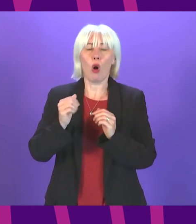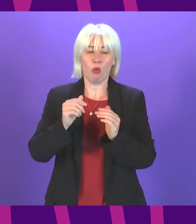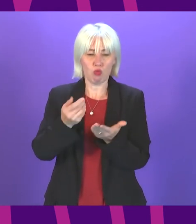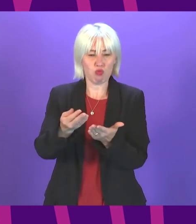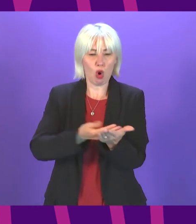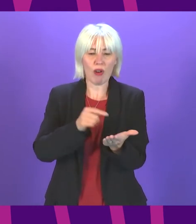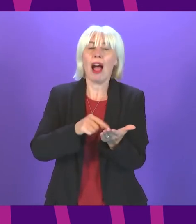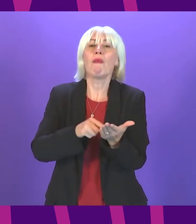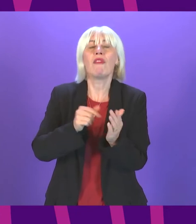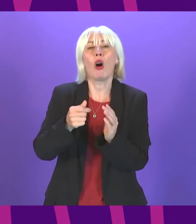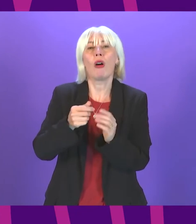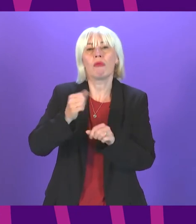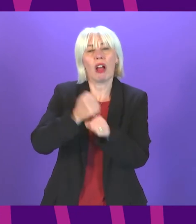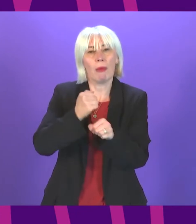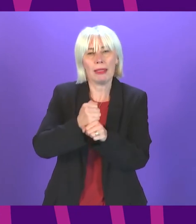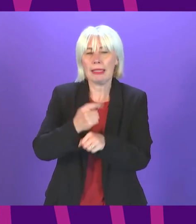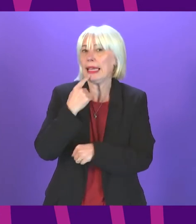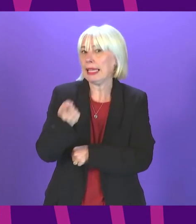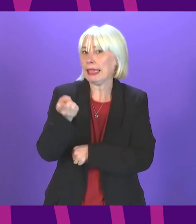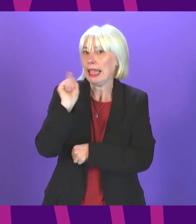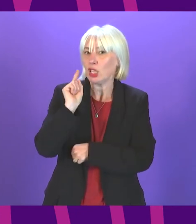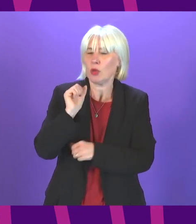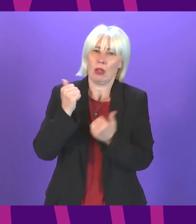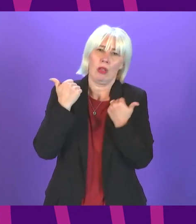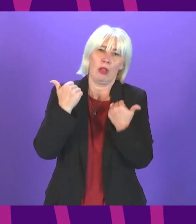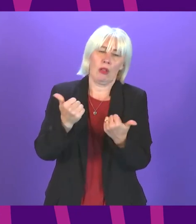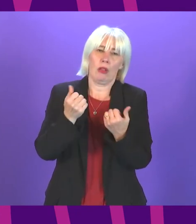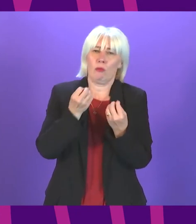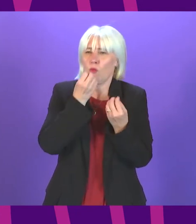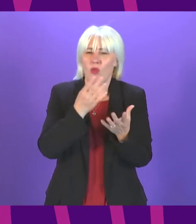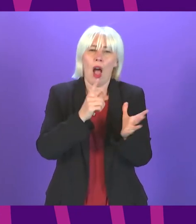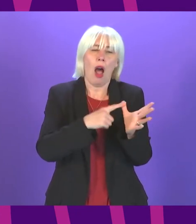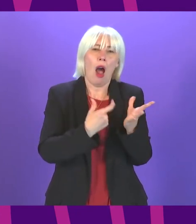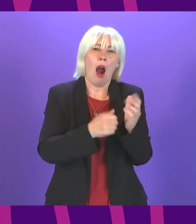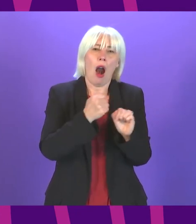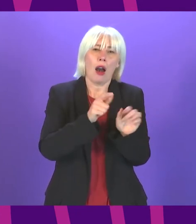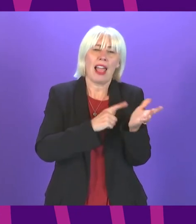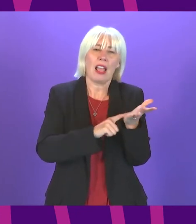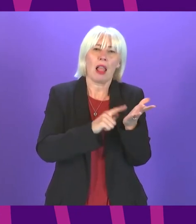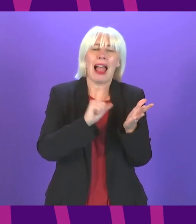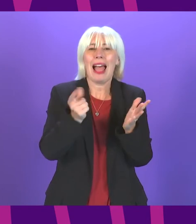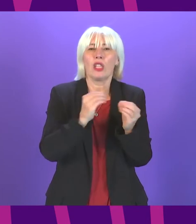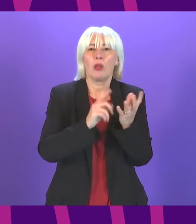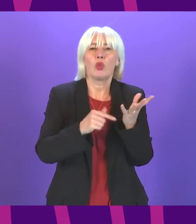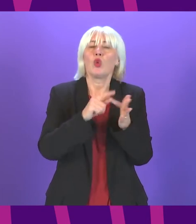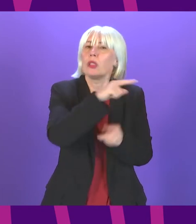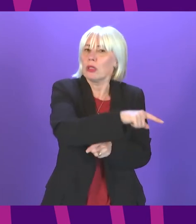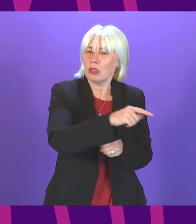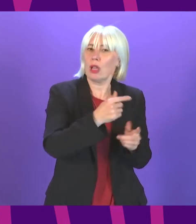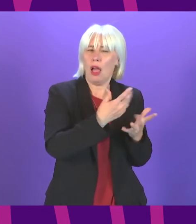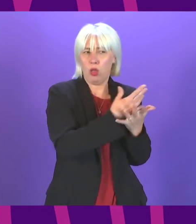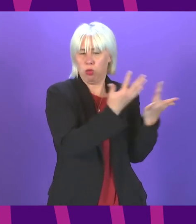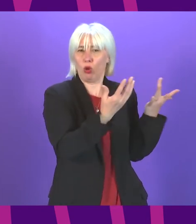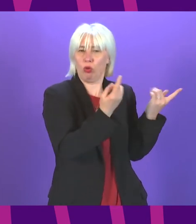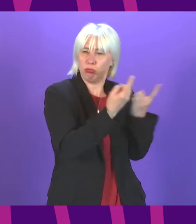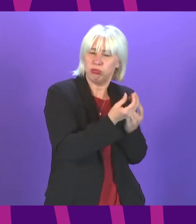year I spoke last week about the amazing natural larder that Argyllam Butte has and I very pleased to see that a good food nation bill